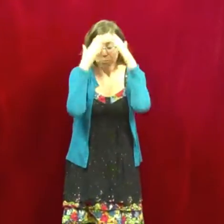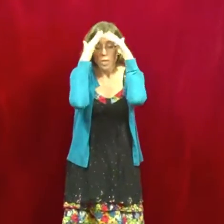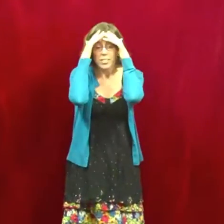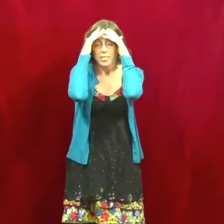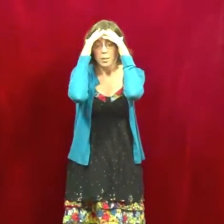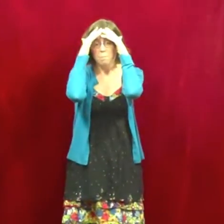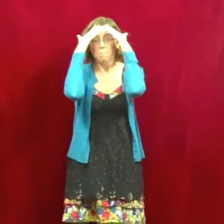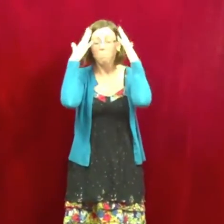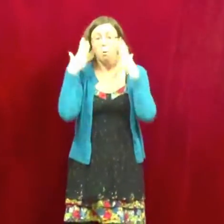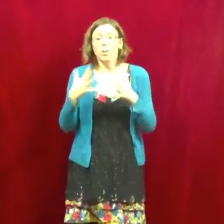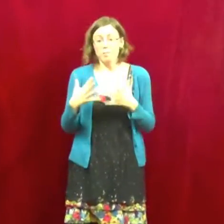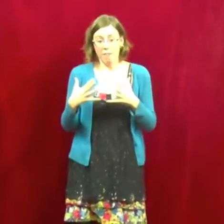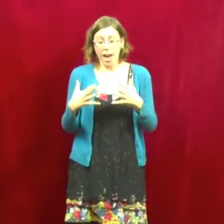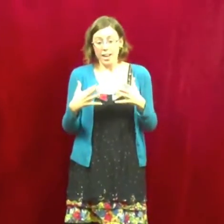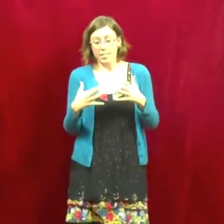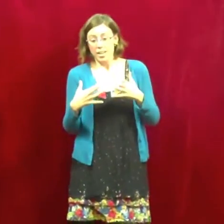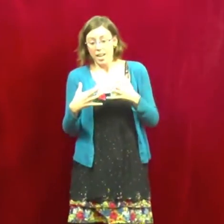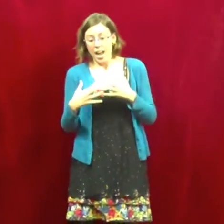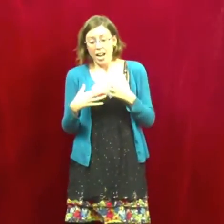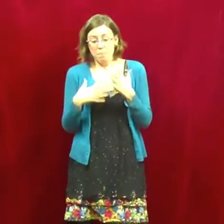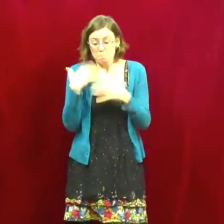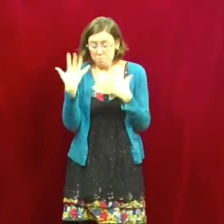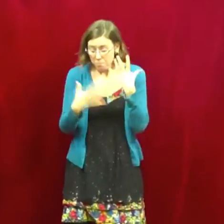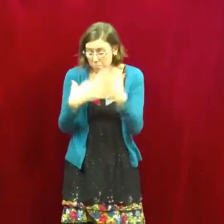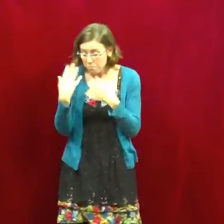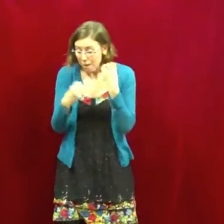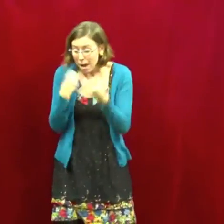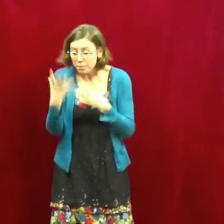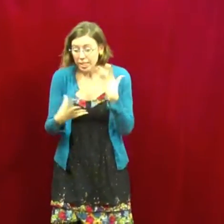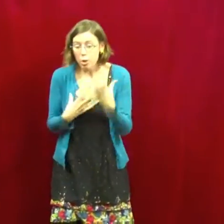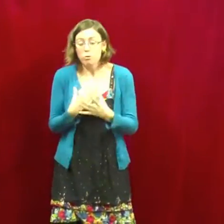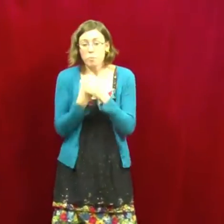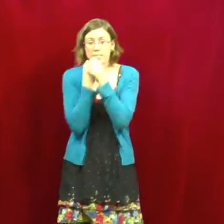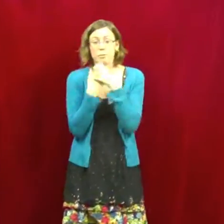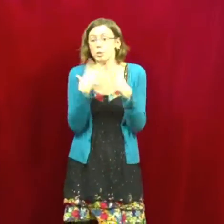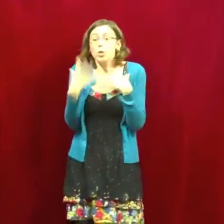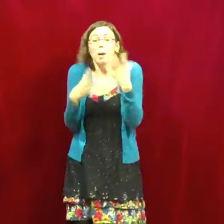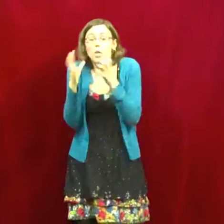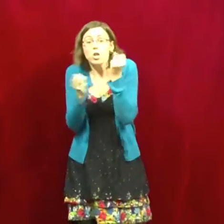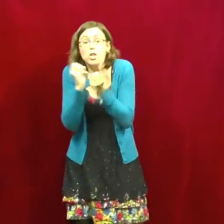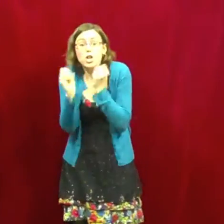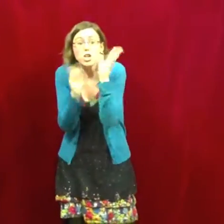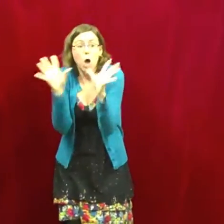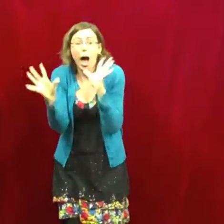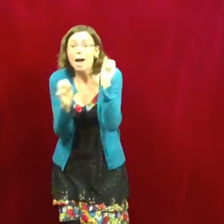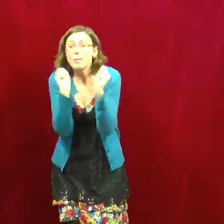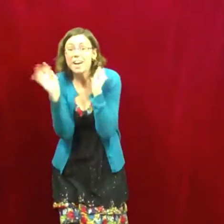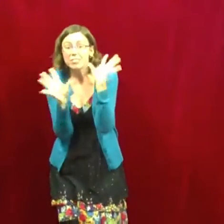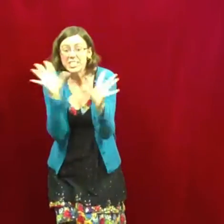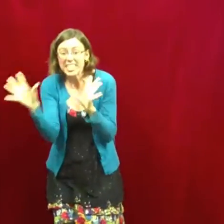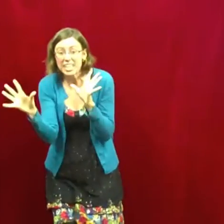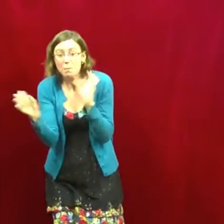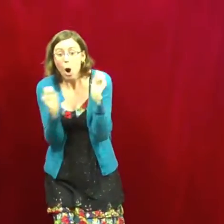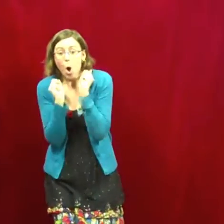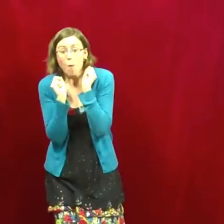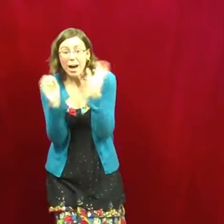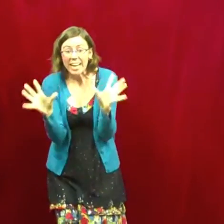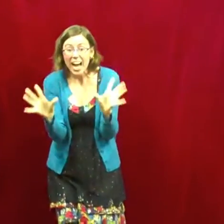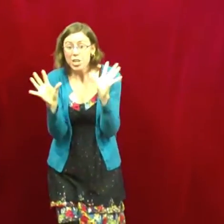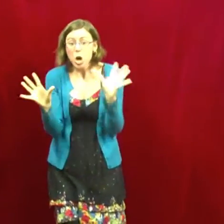just mortified and I'm babbling over myself like, no, no, no, no, no, no. I would never steal a book. Oh my God. No,